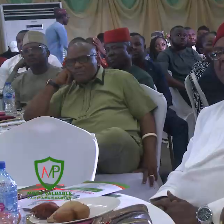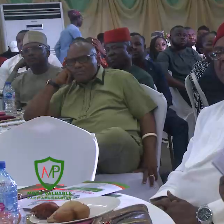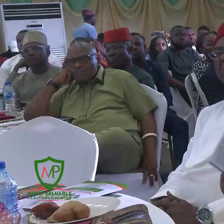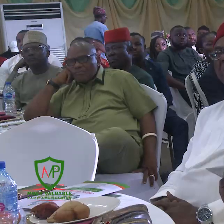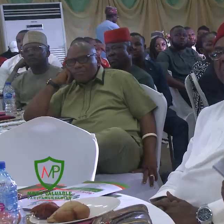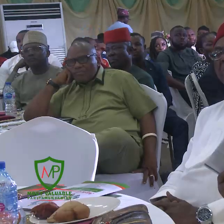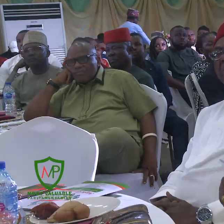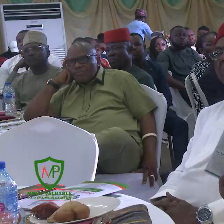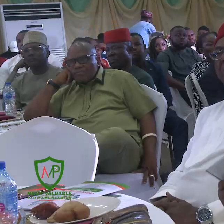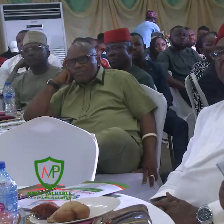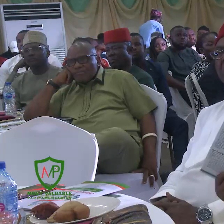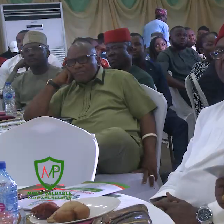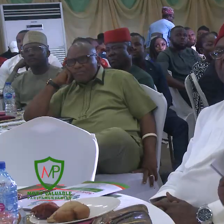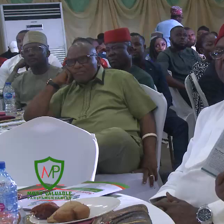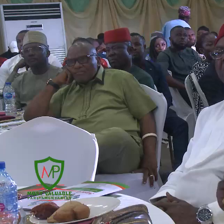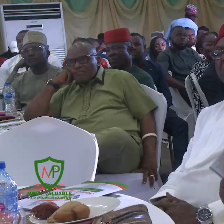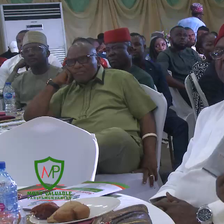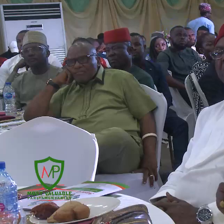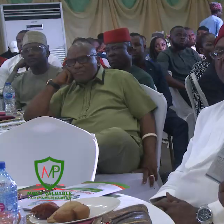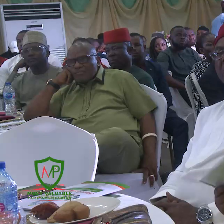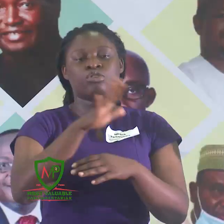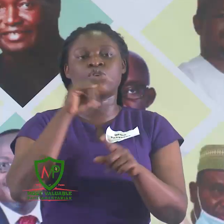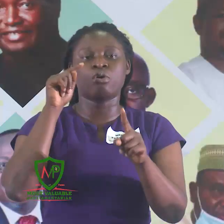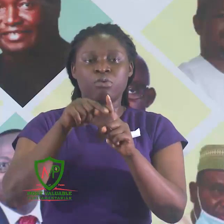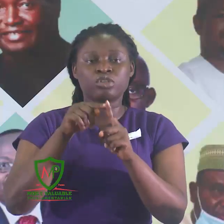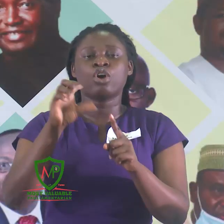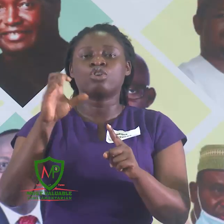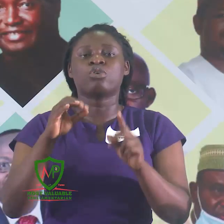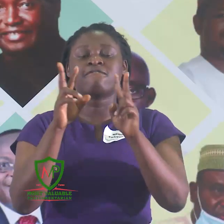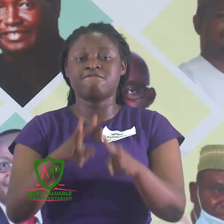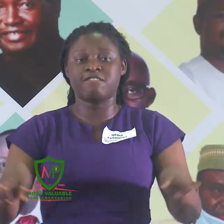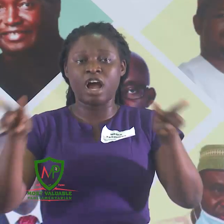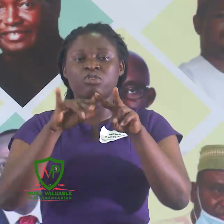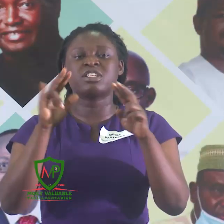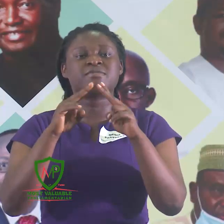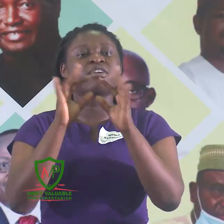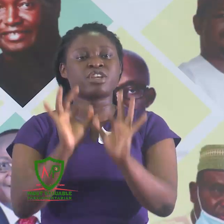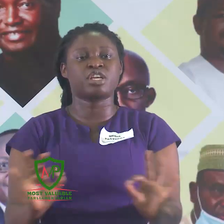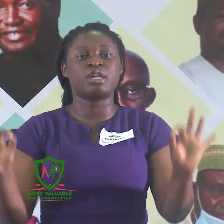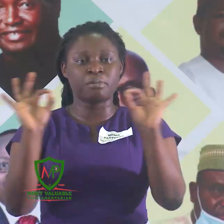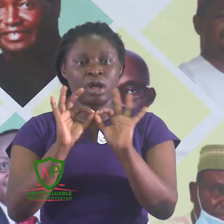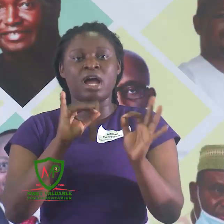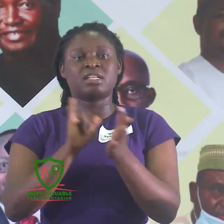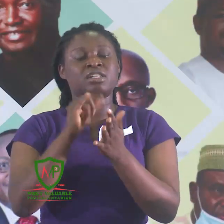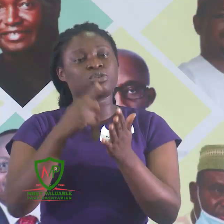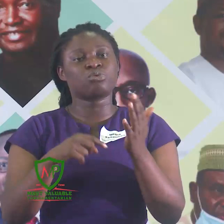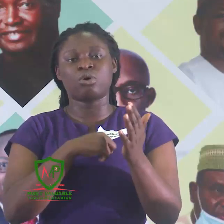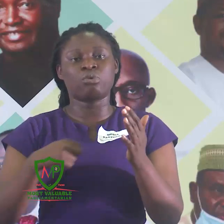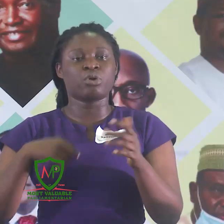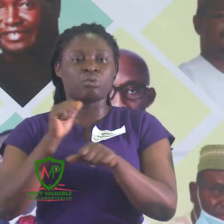that will wipe out all your points. So value is so important. And that is what we're lacking in Nigeria.